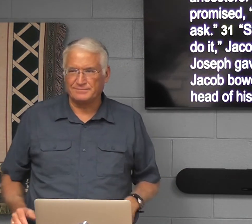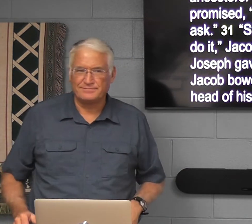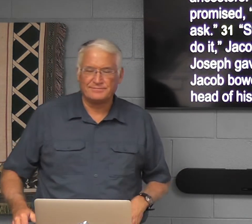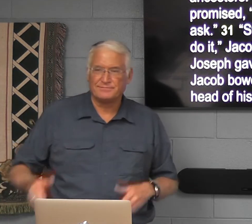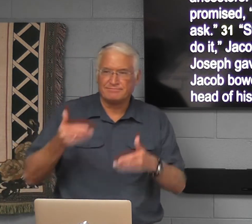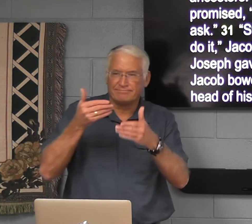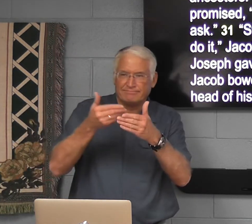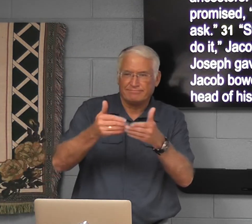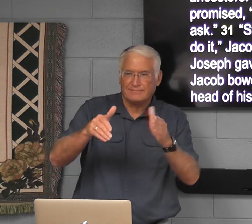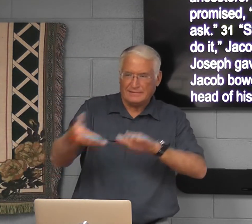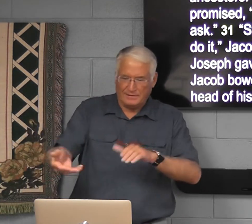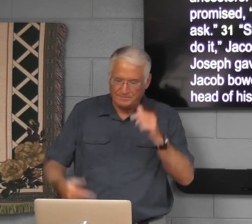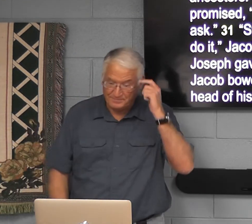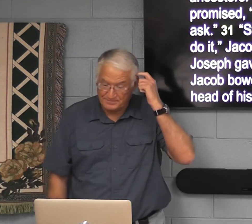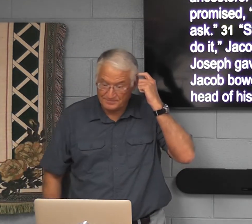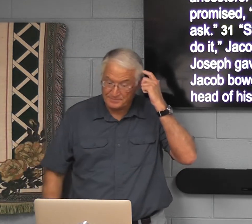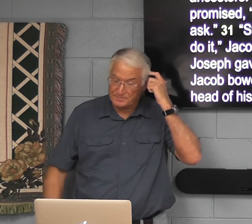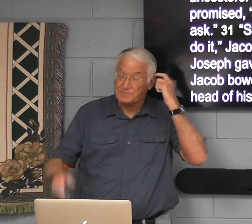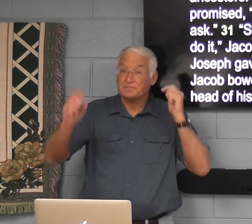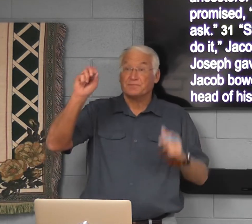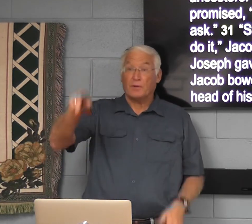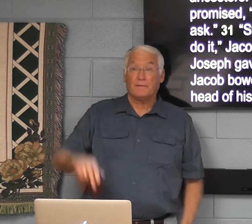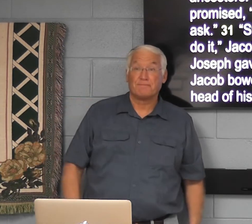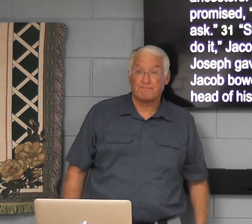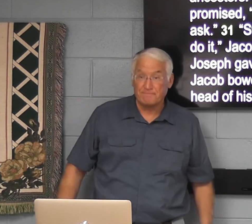So he's close to that. Okay.